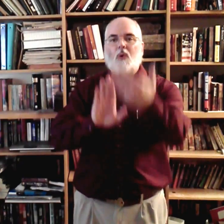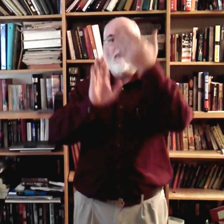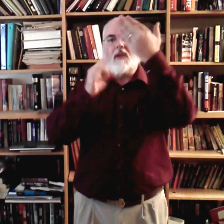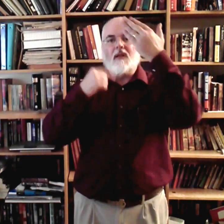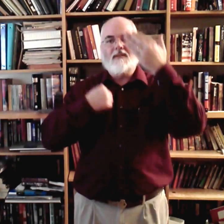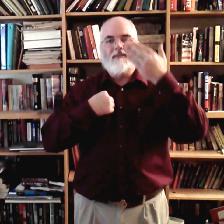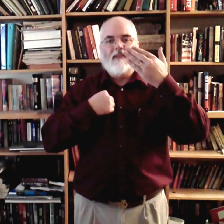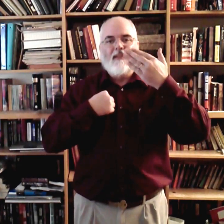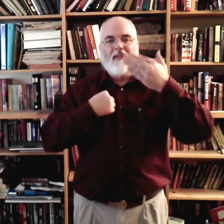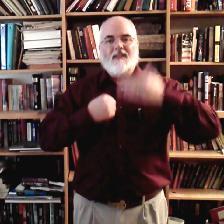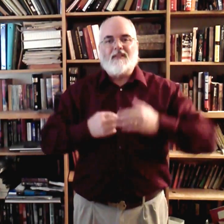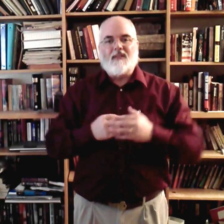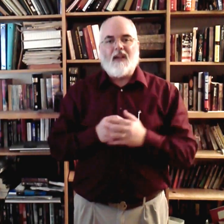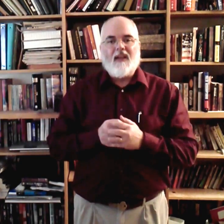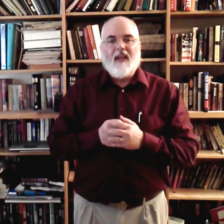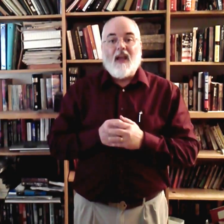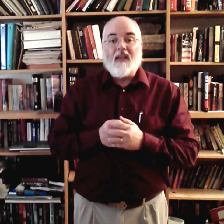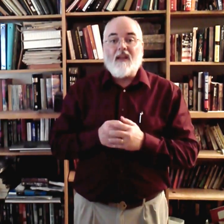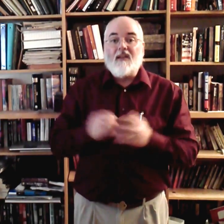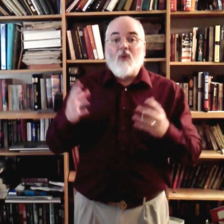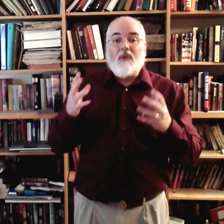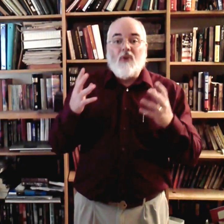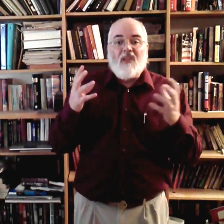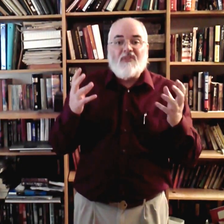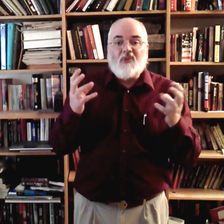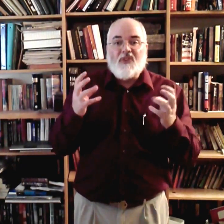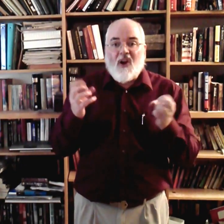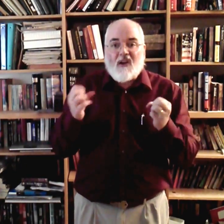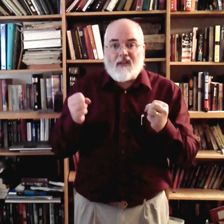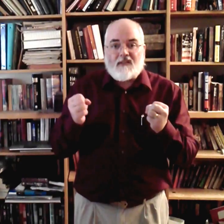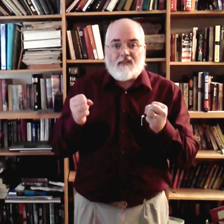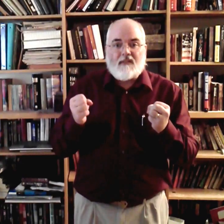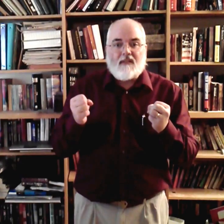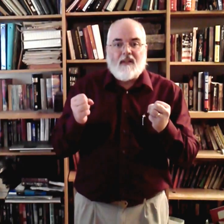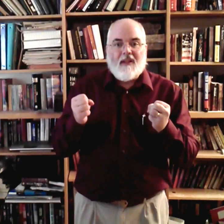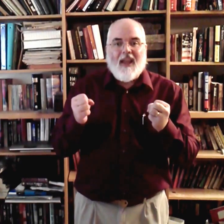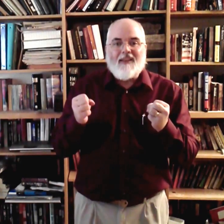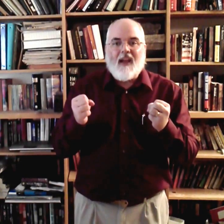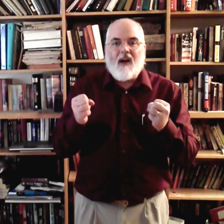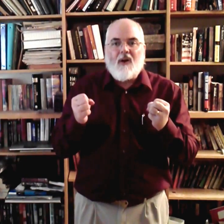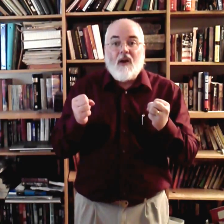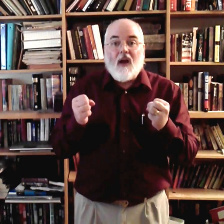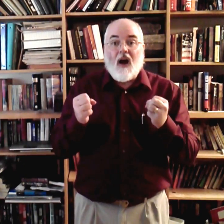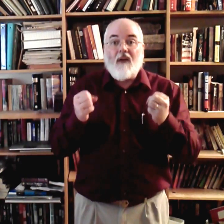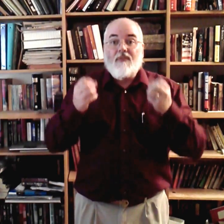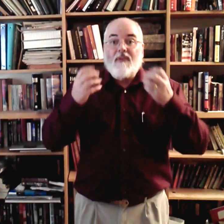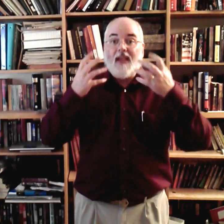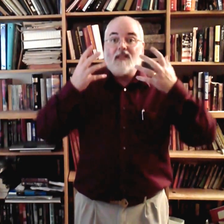me. Okay? Again, we've gone through the darkness. And now our face